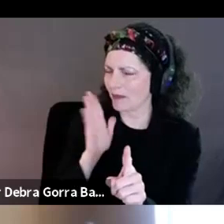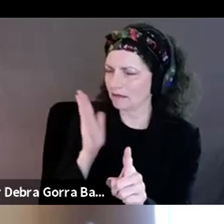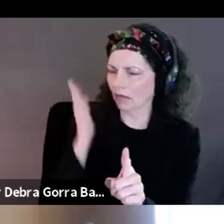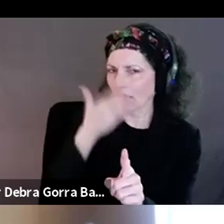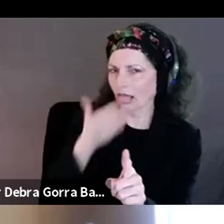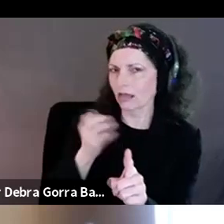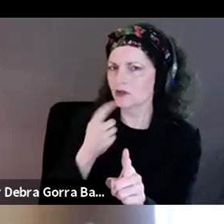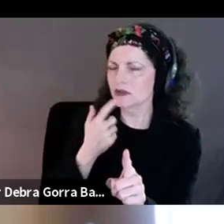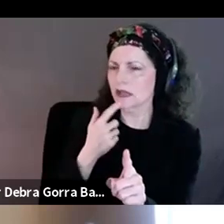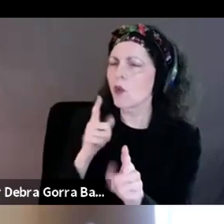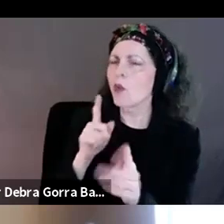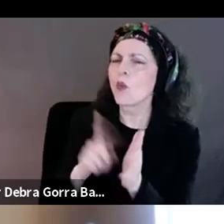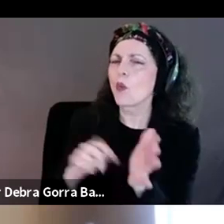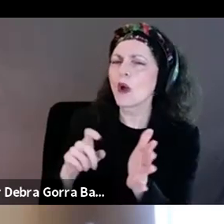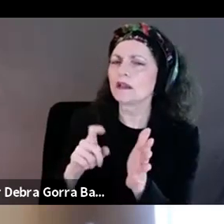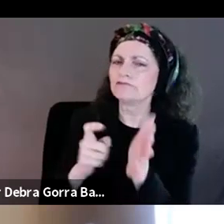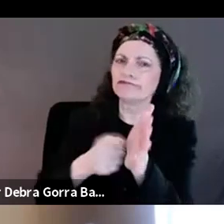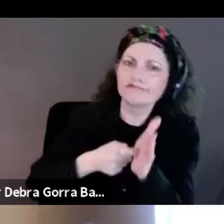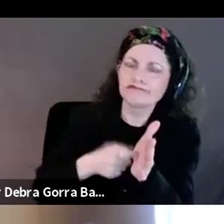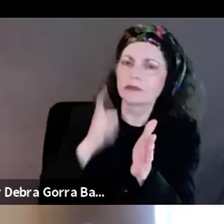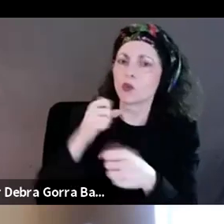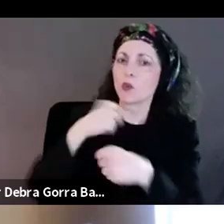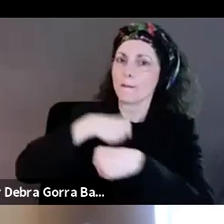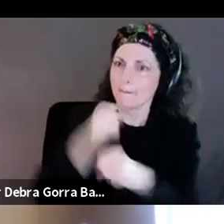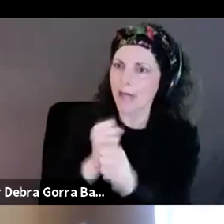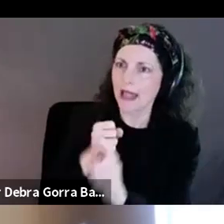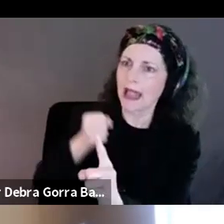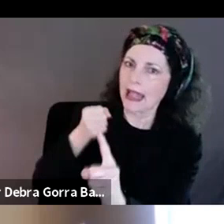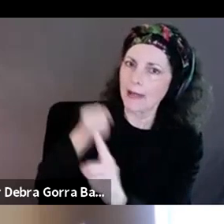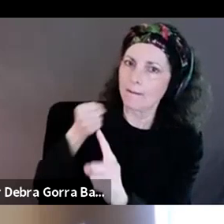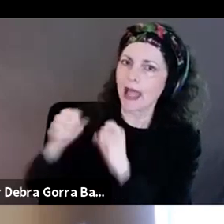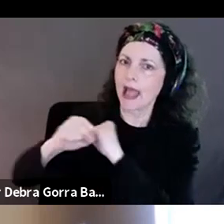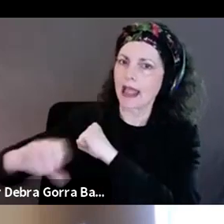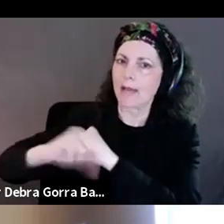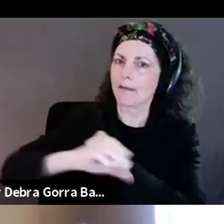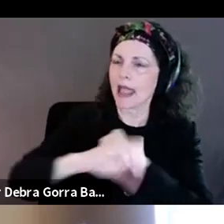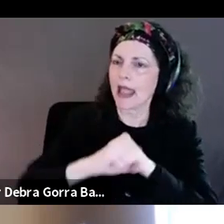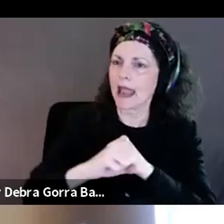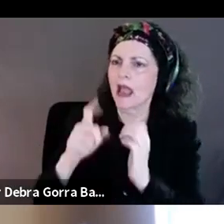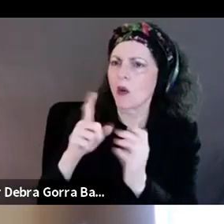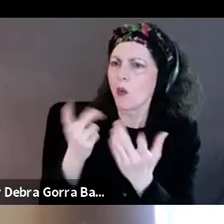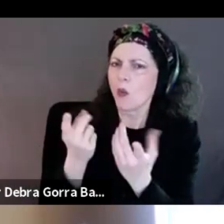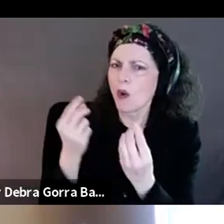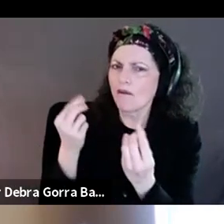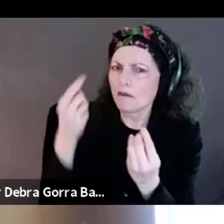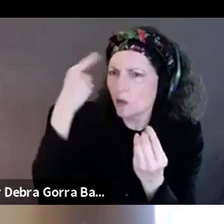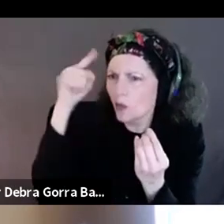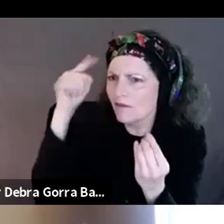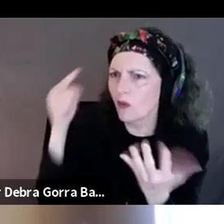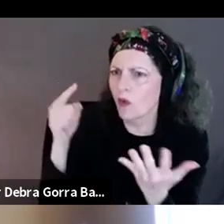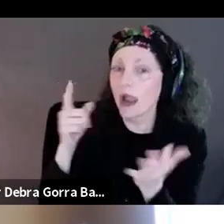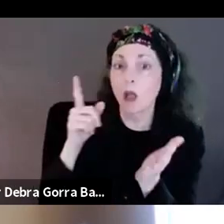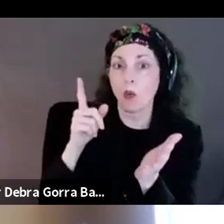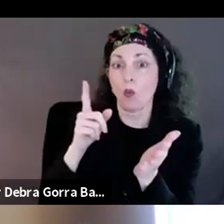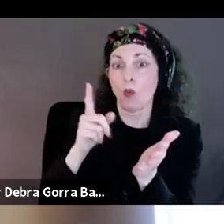impact campaign that does what you're interested in having it do and what that costs. So I don't know if you're willing